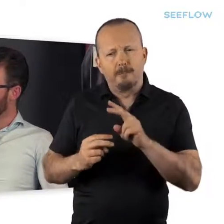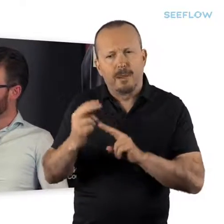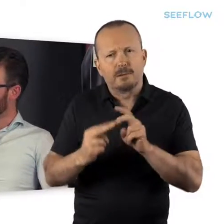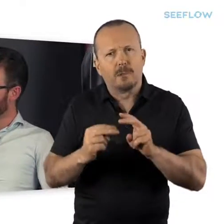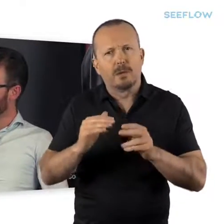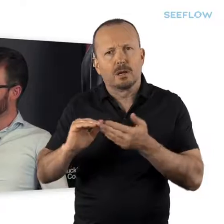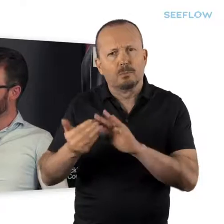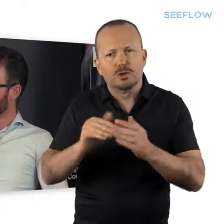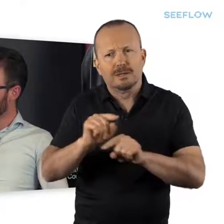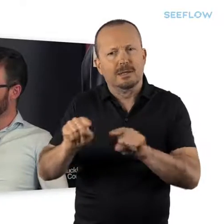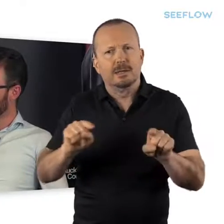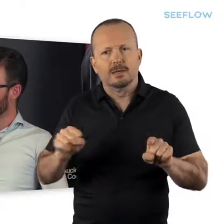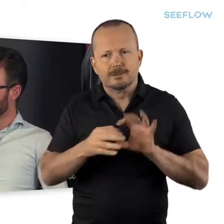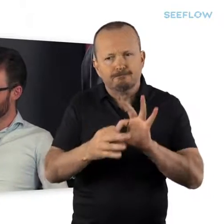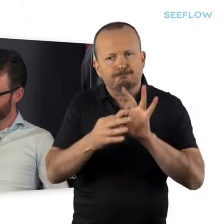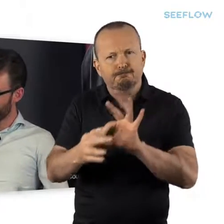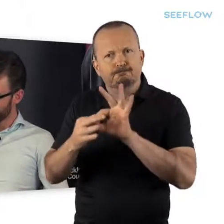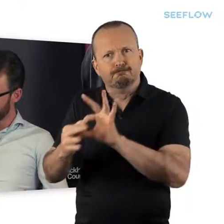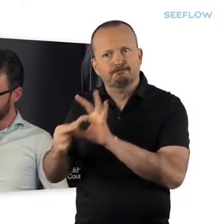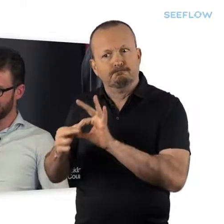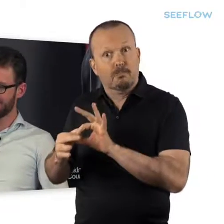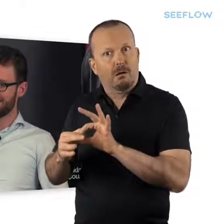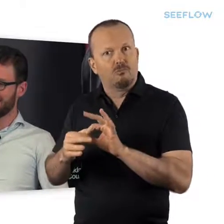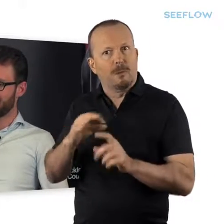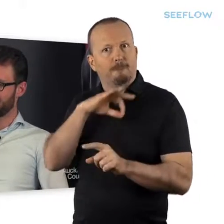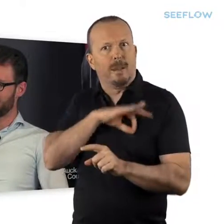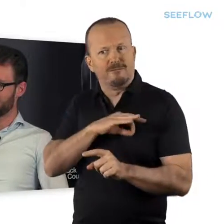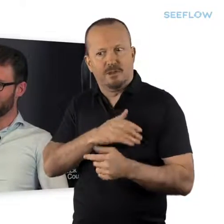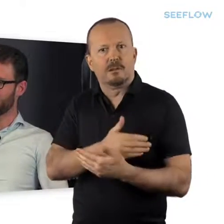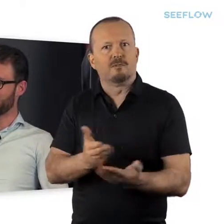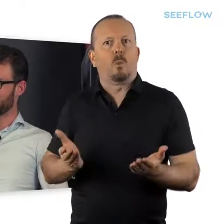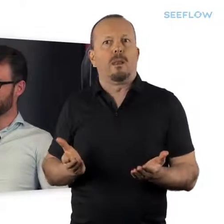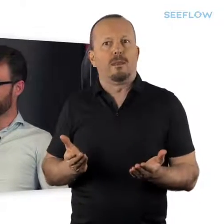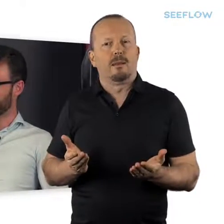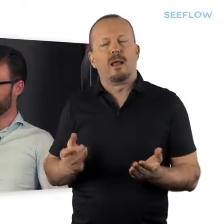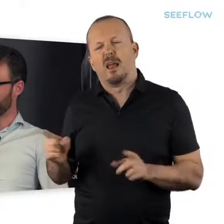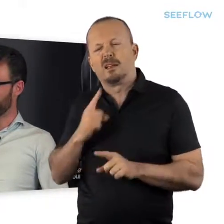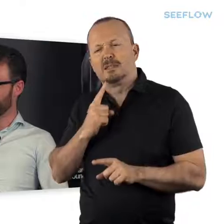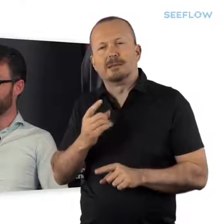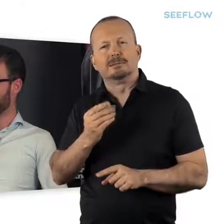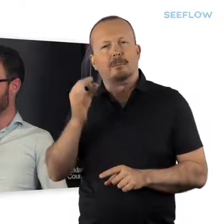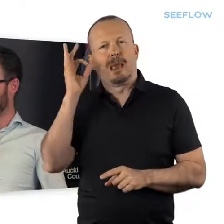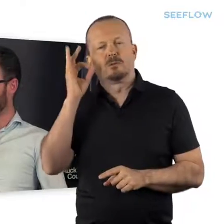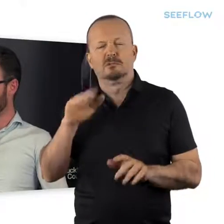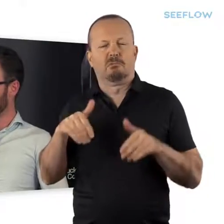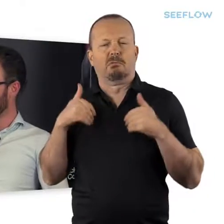your community to build that relationship. Some elected members don't quite see it that way. It's your decision whether or not you take that advice, but